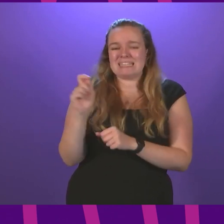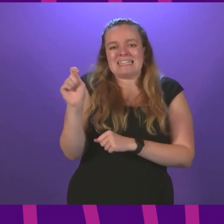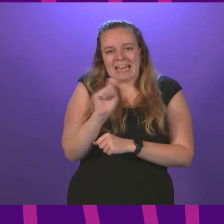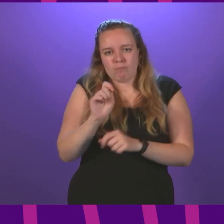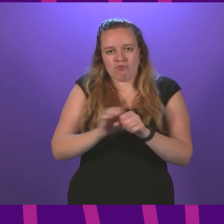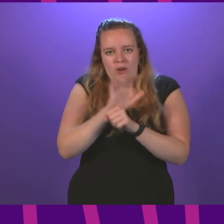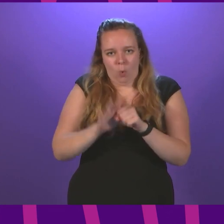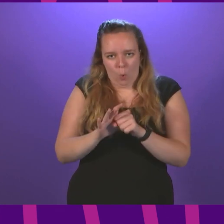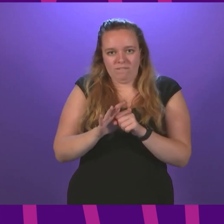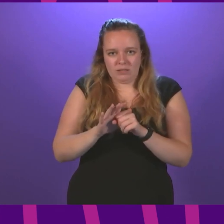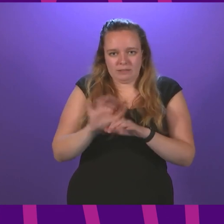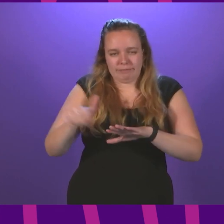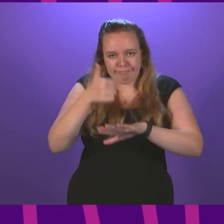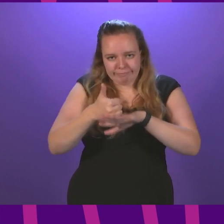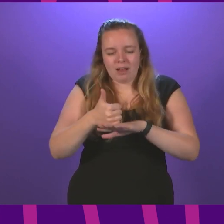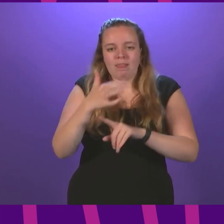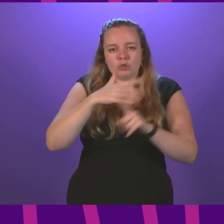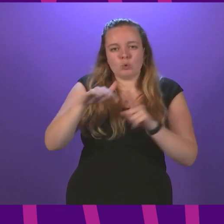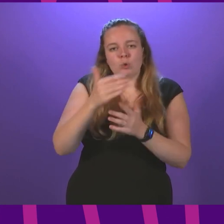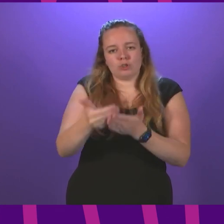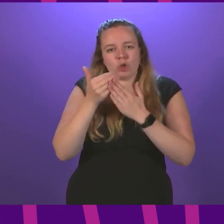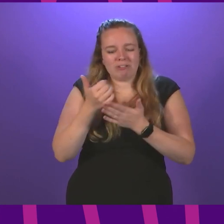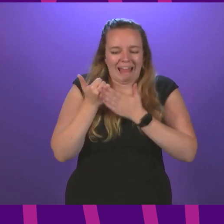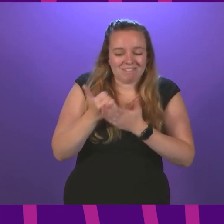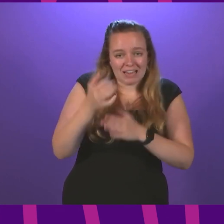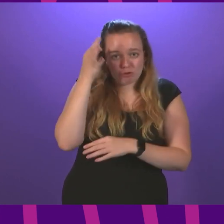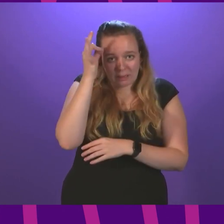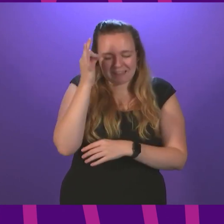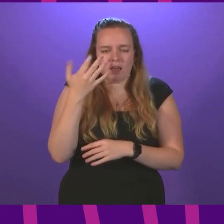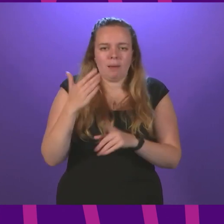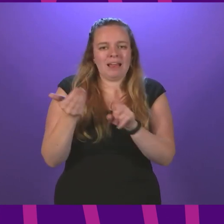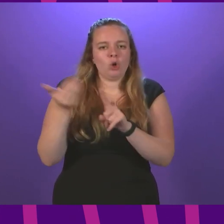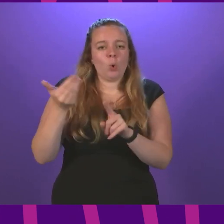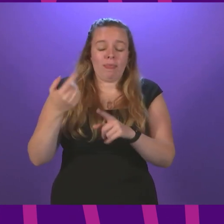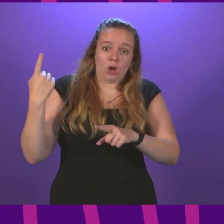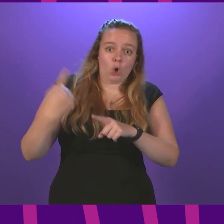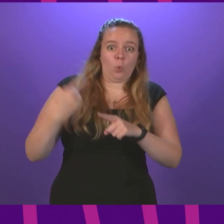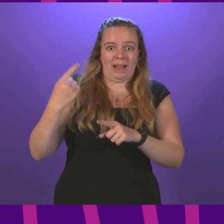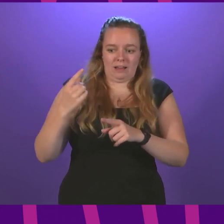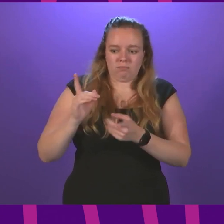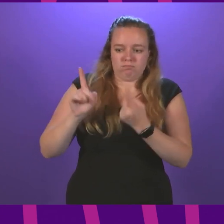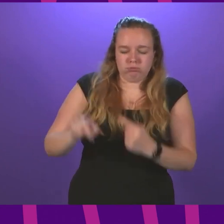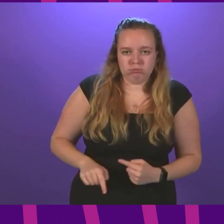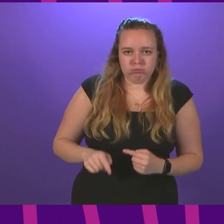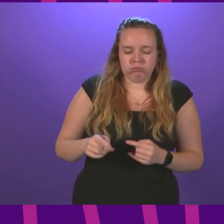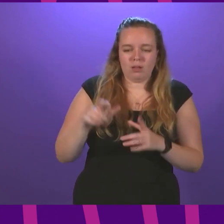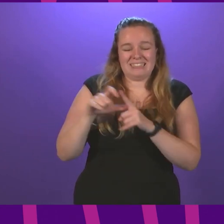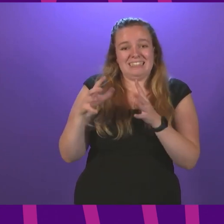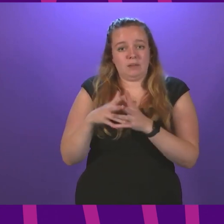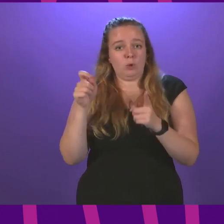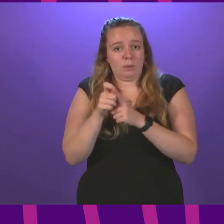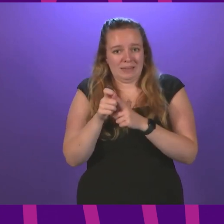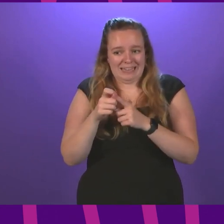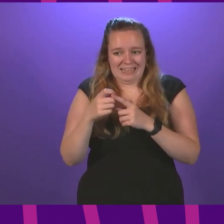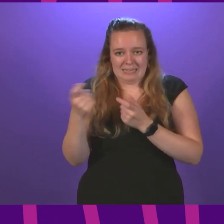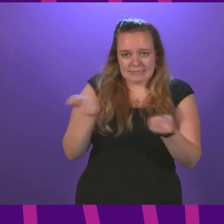measures by the Social Security Advisory Committee noted that the rapid response on a huge scale by the DWP